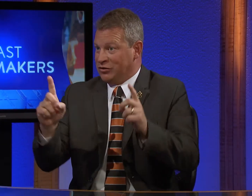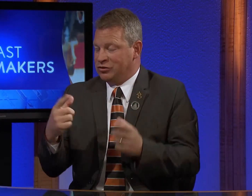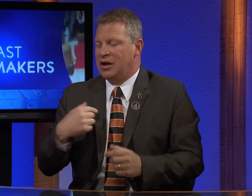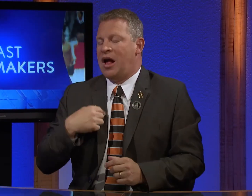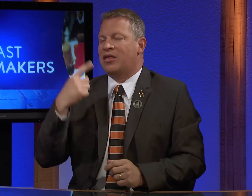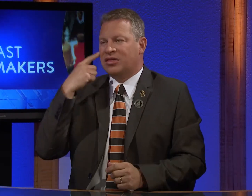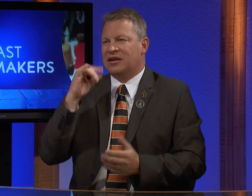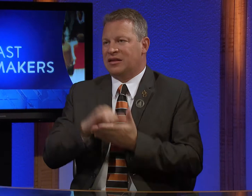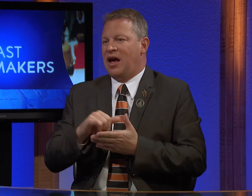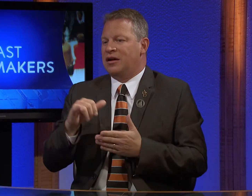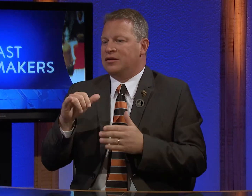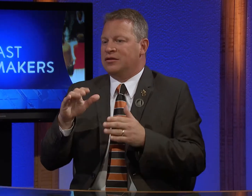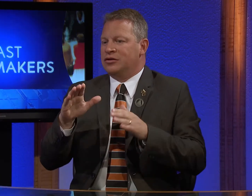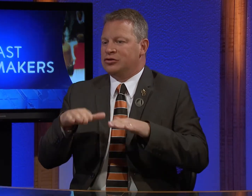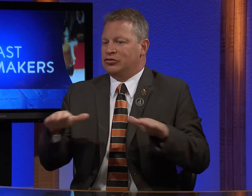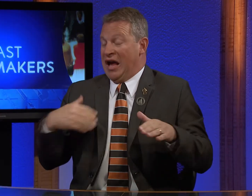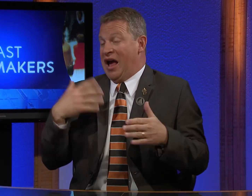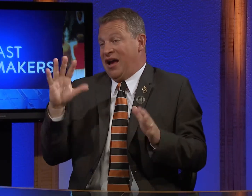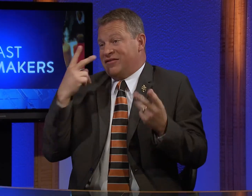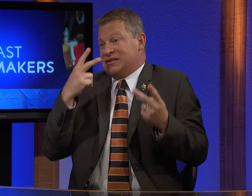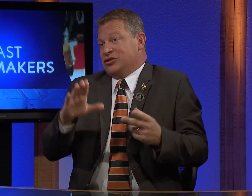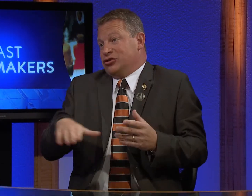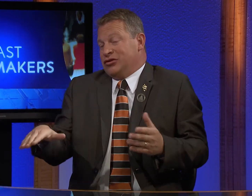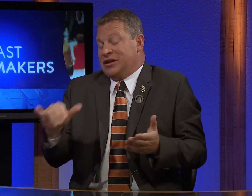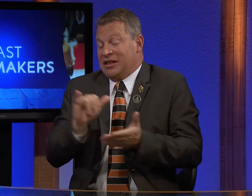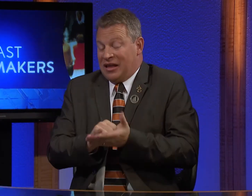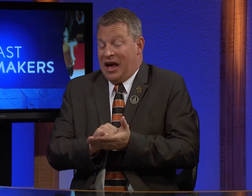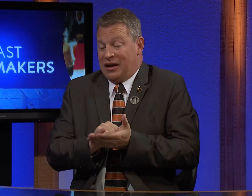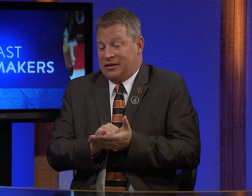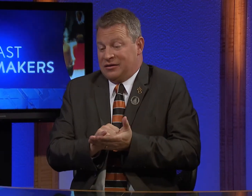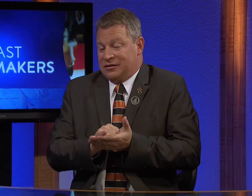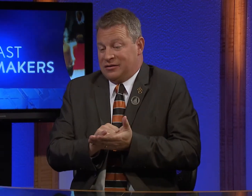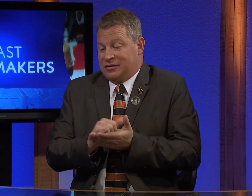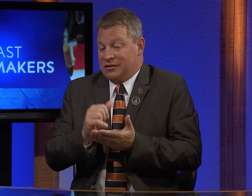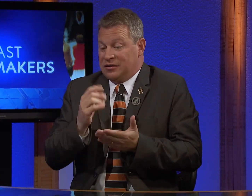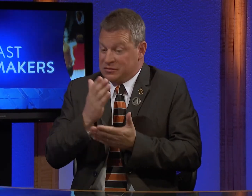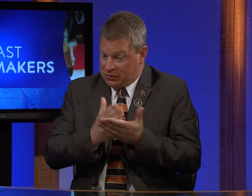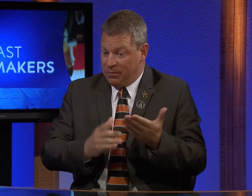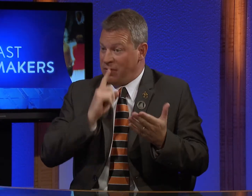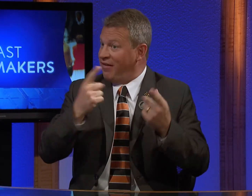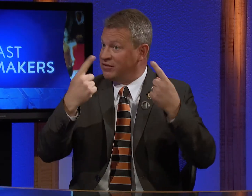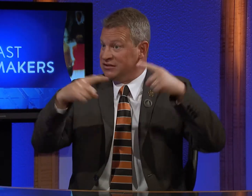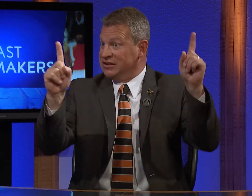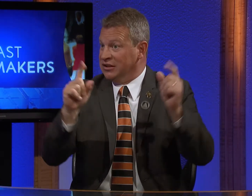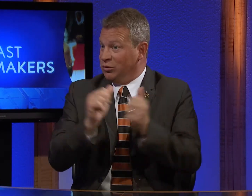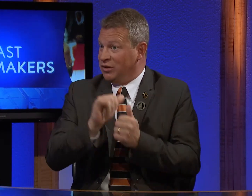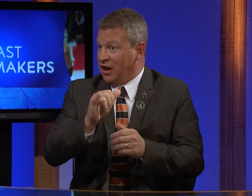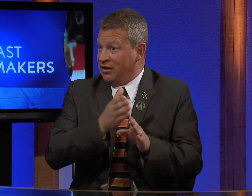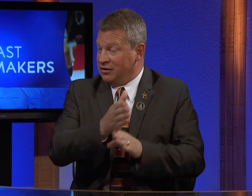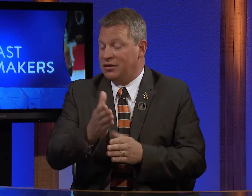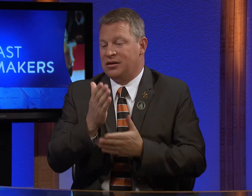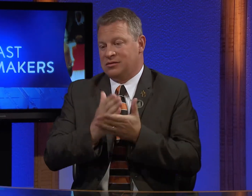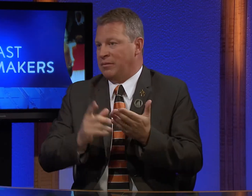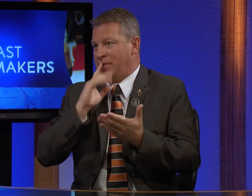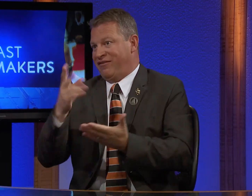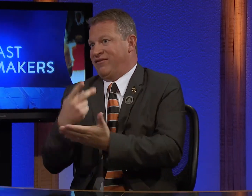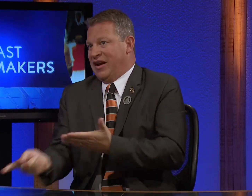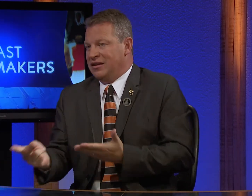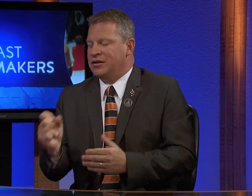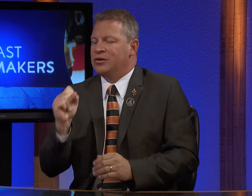mainstream with an oral education. And I've seen some children that have succeeded,